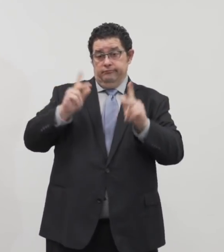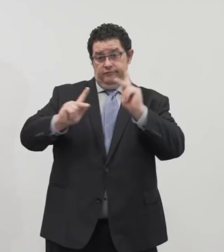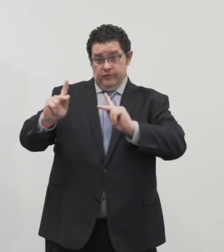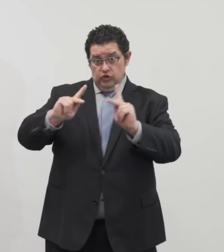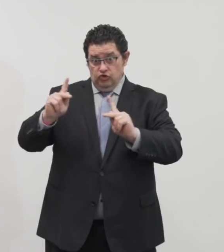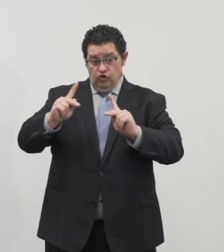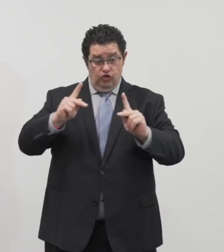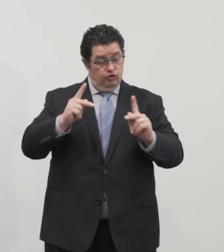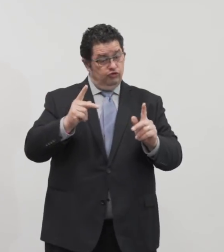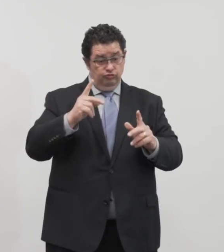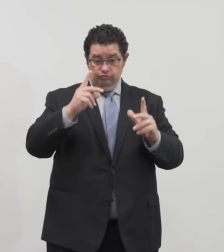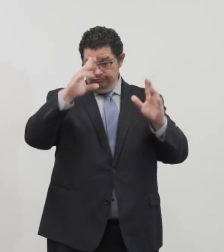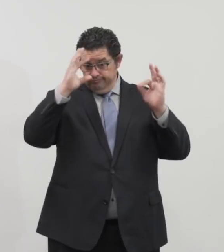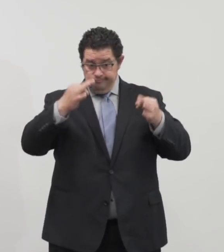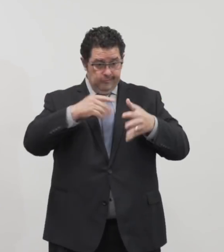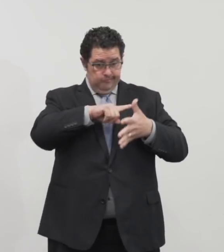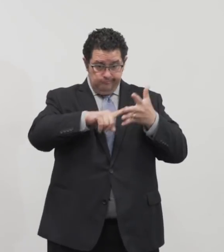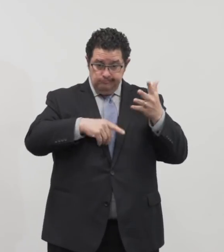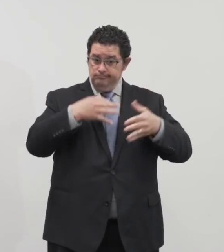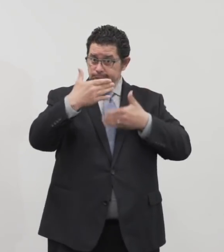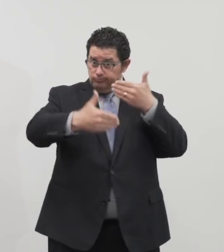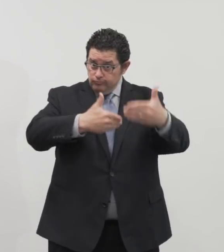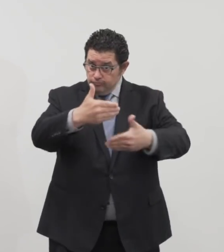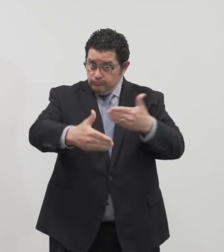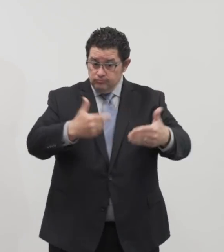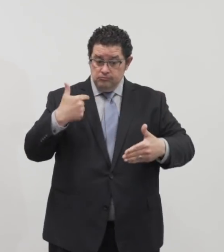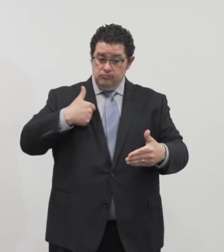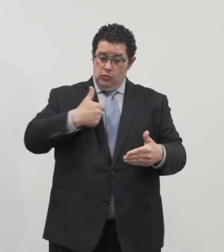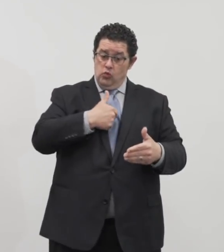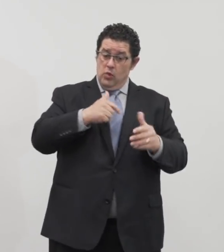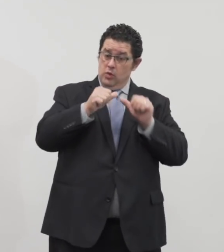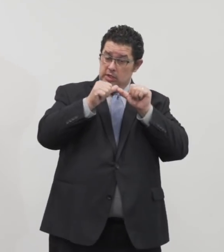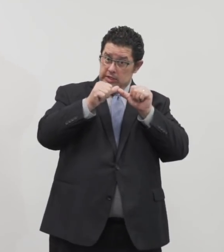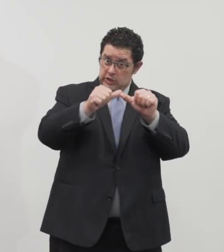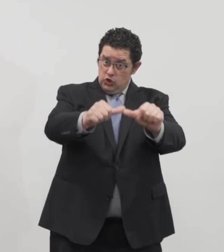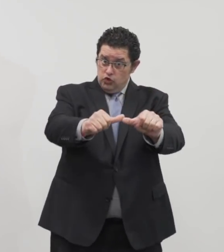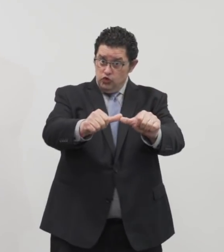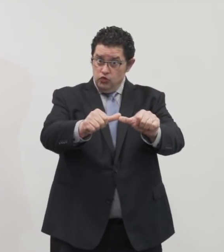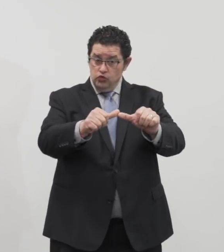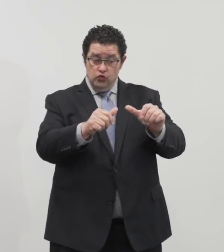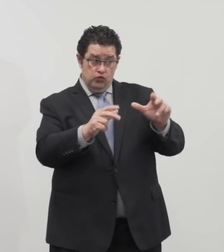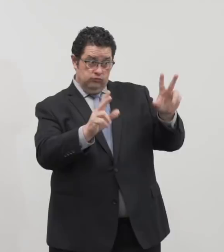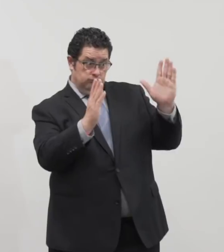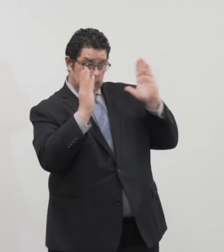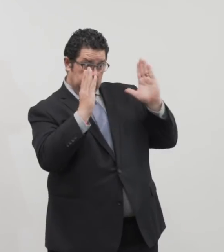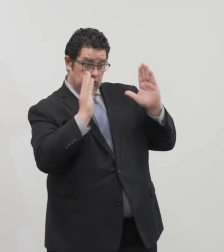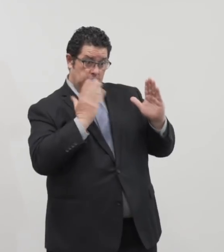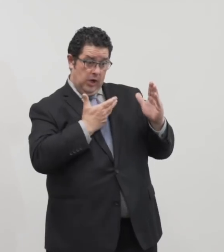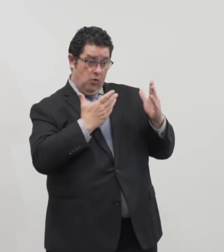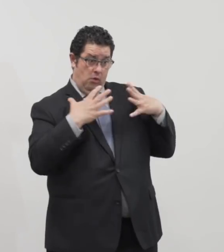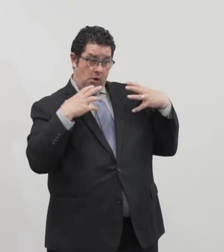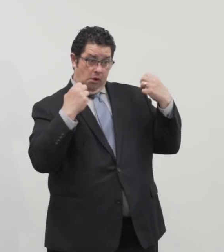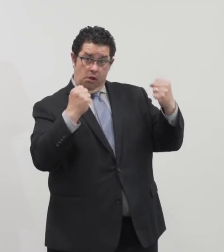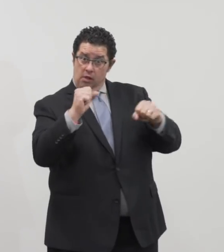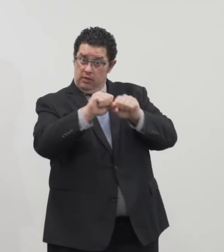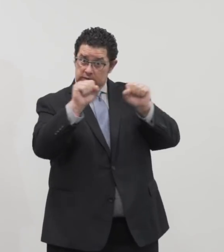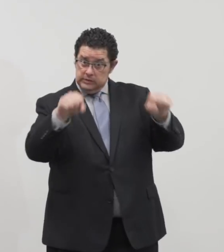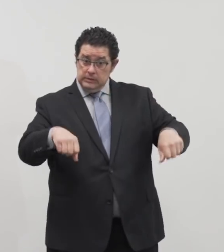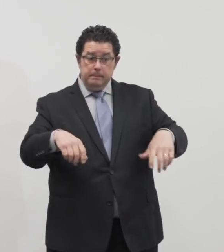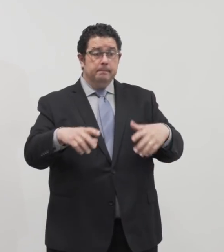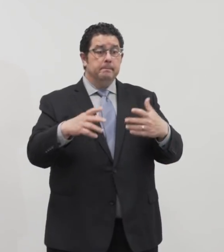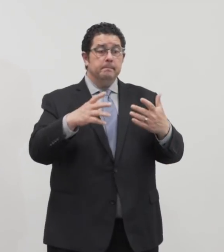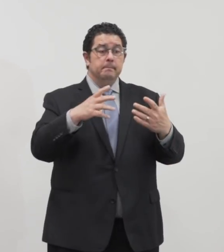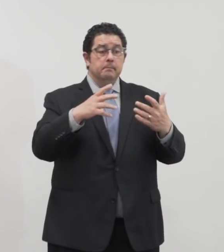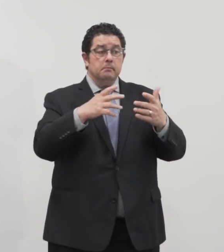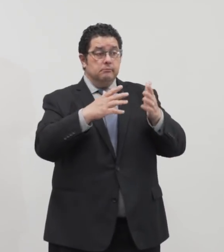then I believe we have a path forward. We will continue to look to our health systems and to our public health officials to guide us. And we will